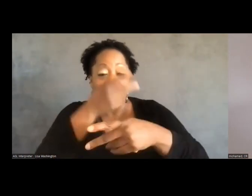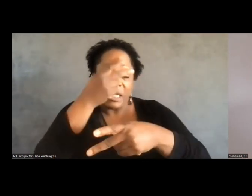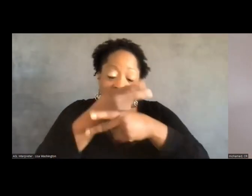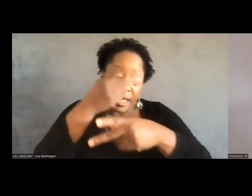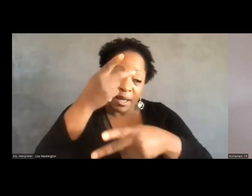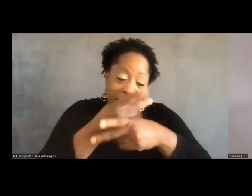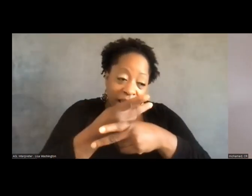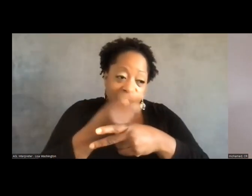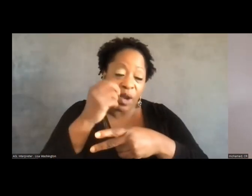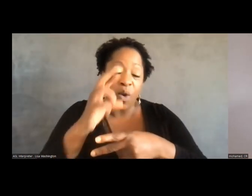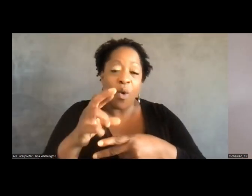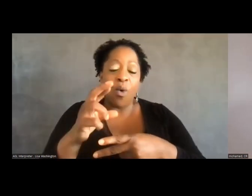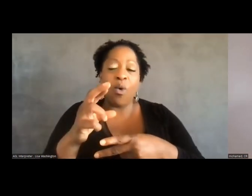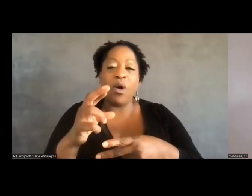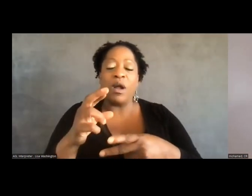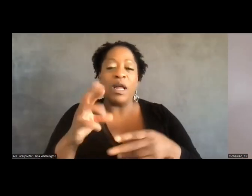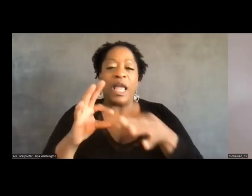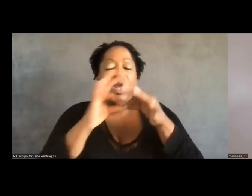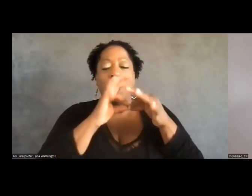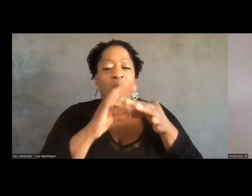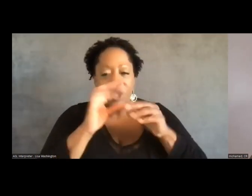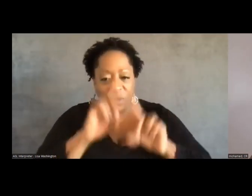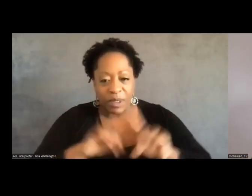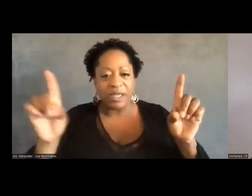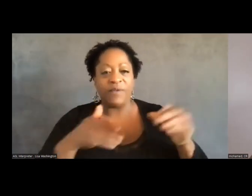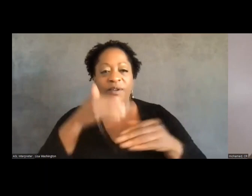be completely different depending on the need?